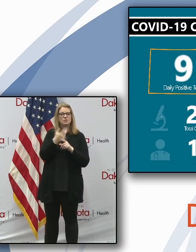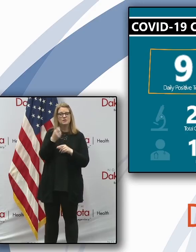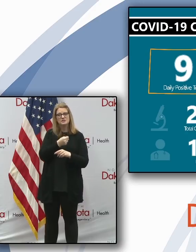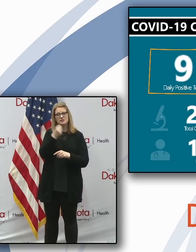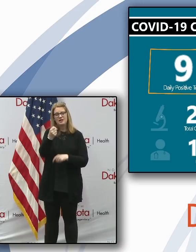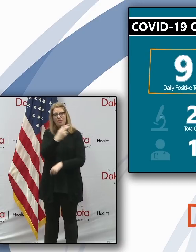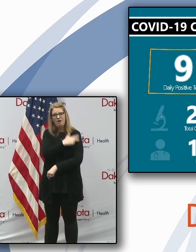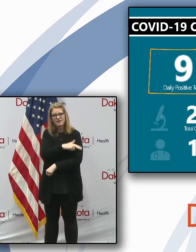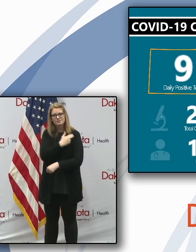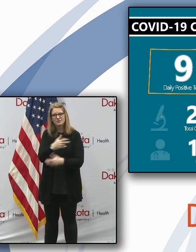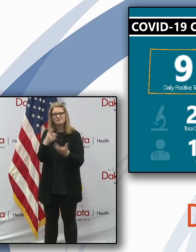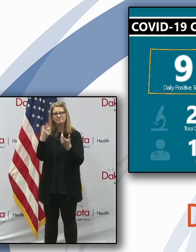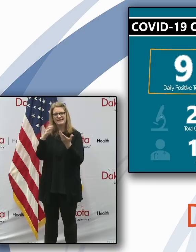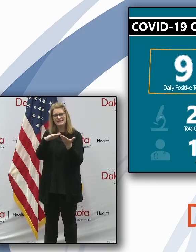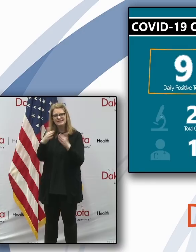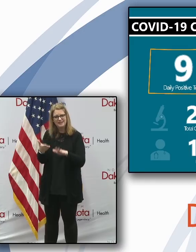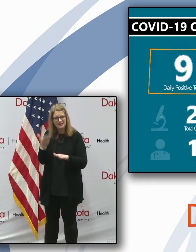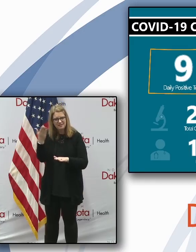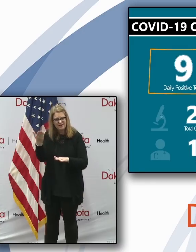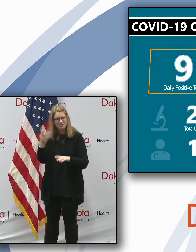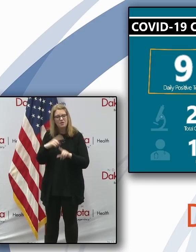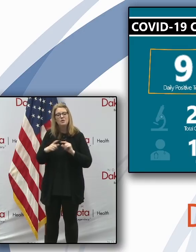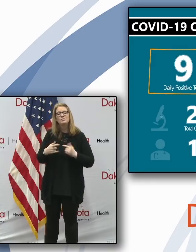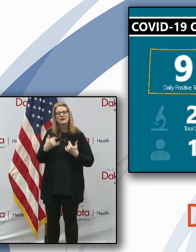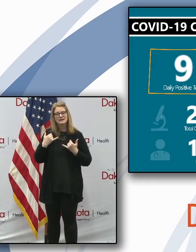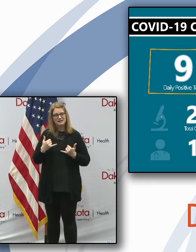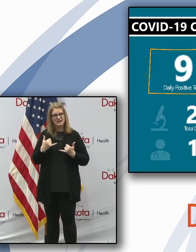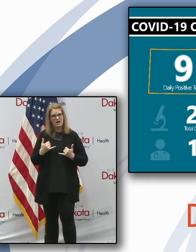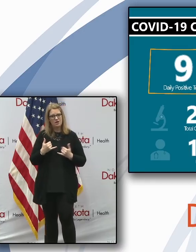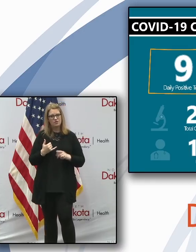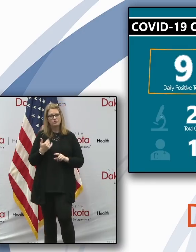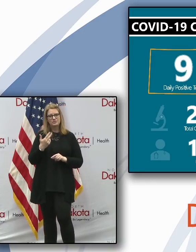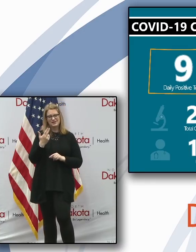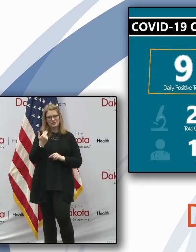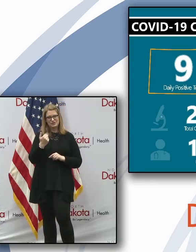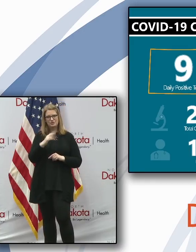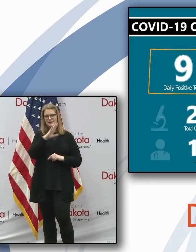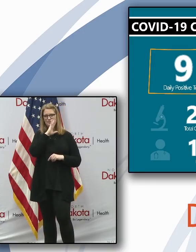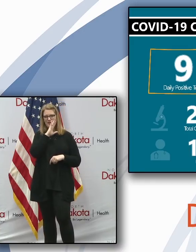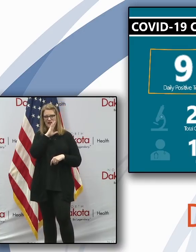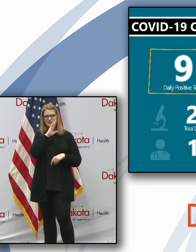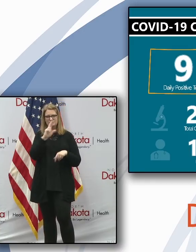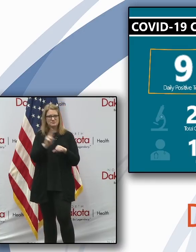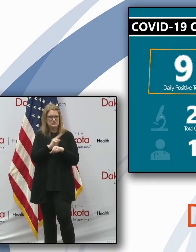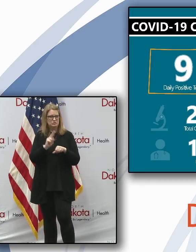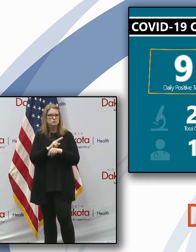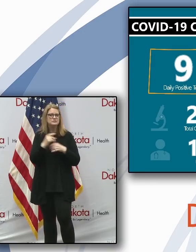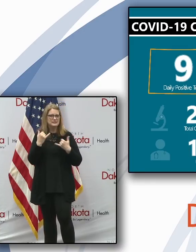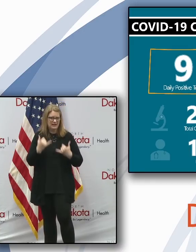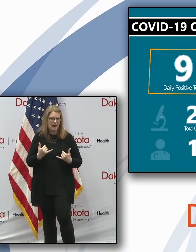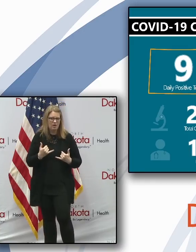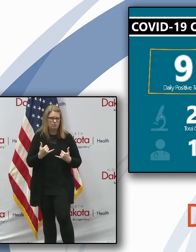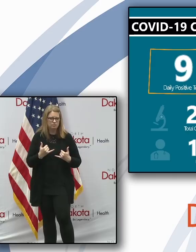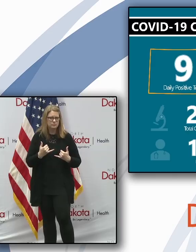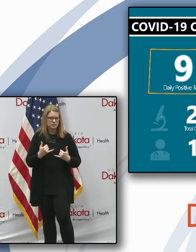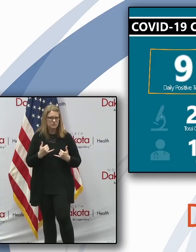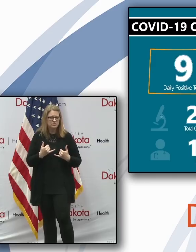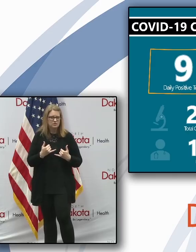But it does still reflect the current number of hospital beds in the state of North Dakota that are utilized by